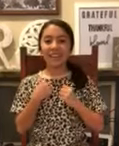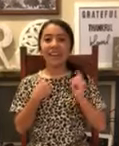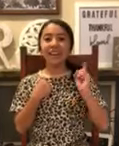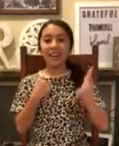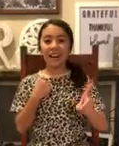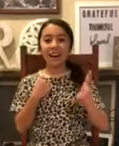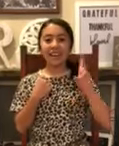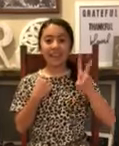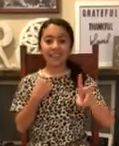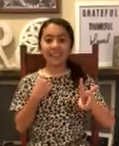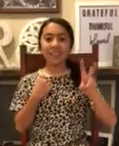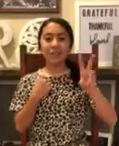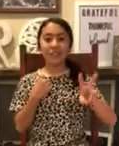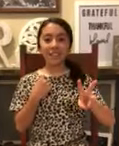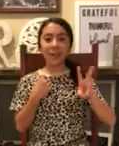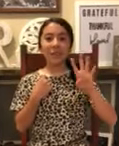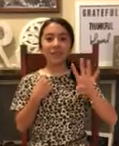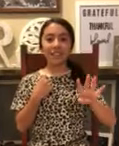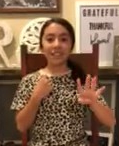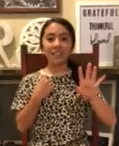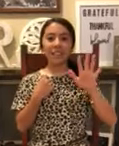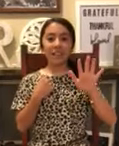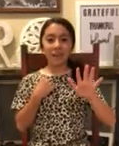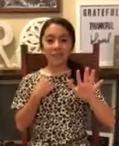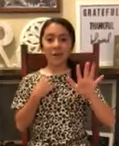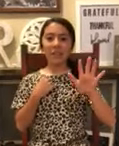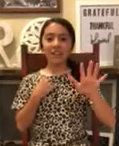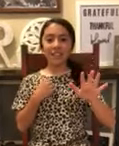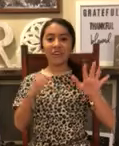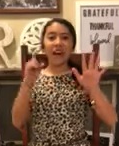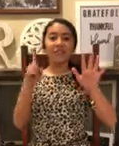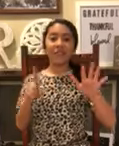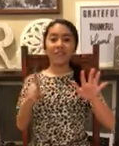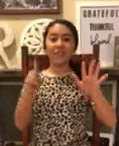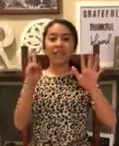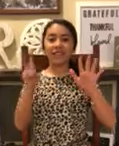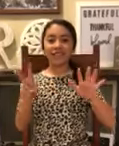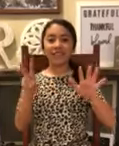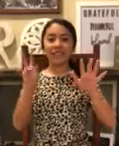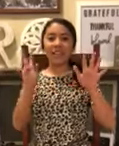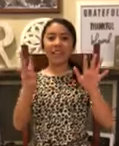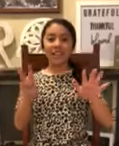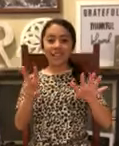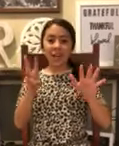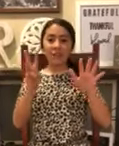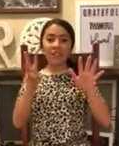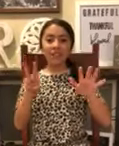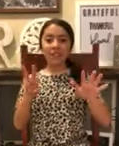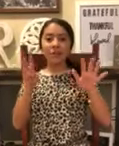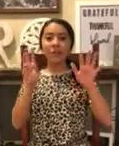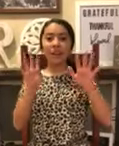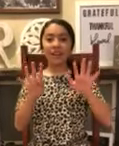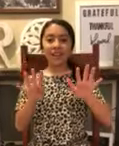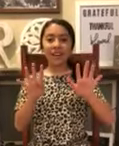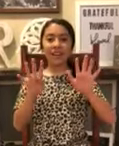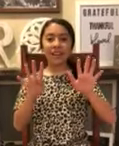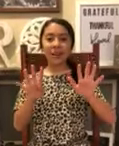9, 18, 27, 36, 45, 54, 63, 72, and 81,